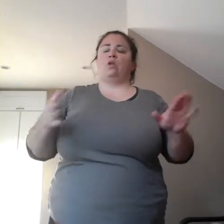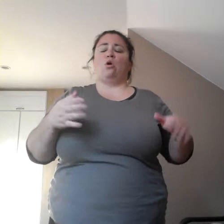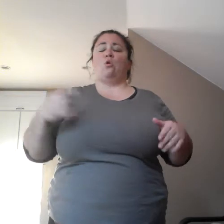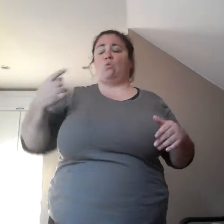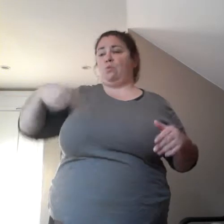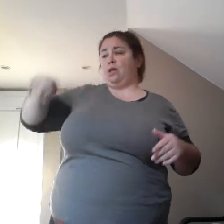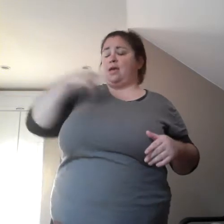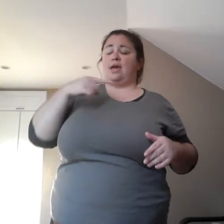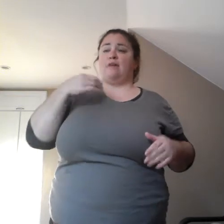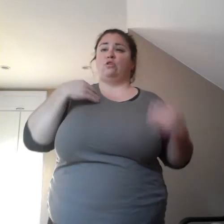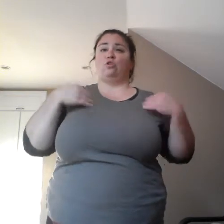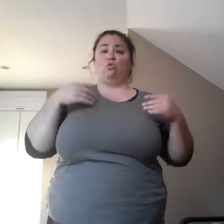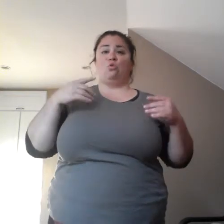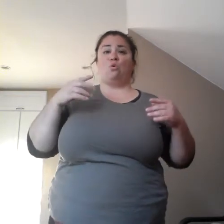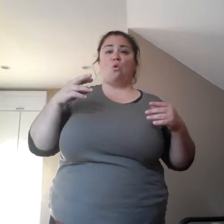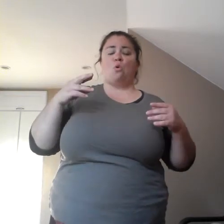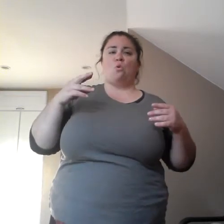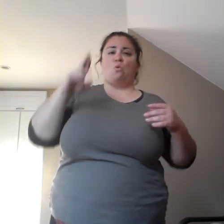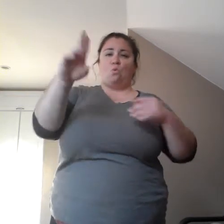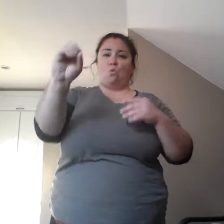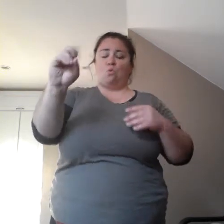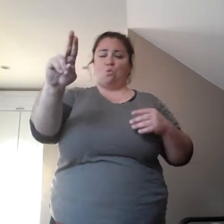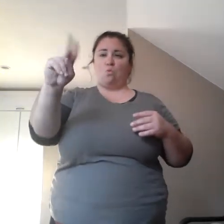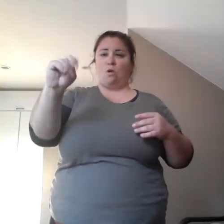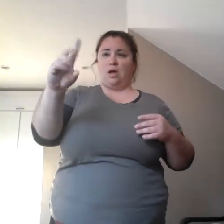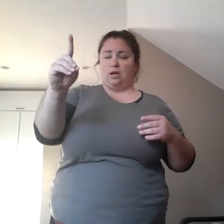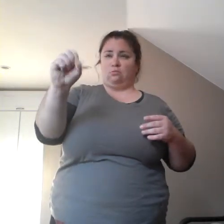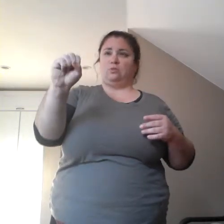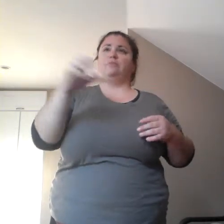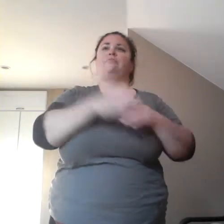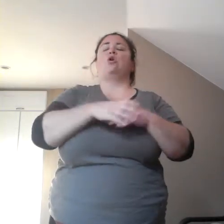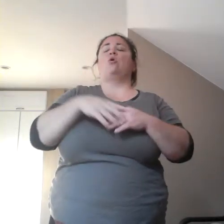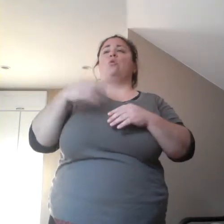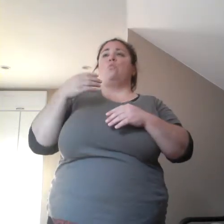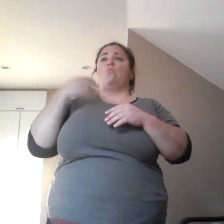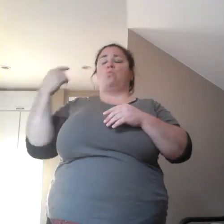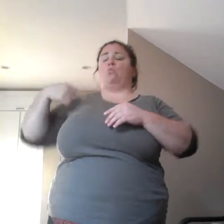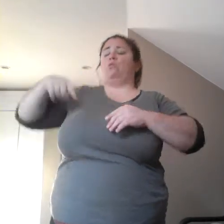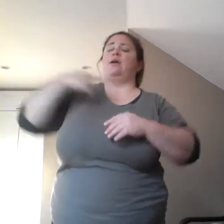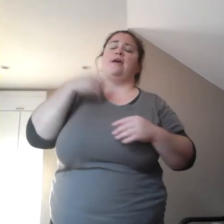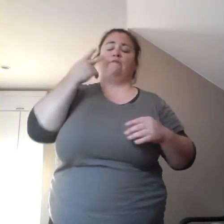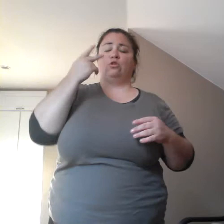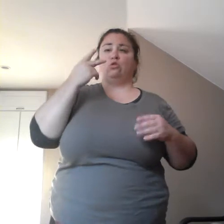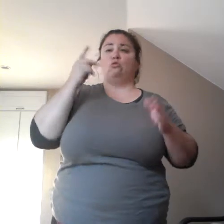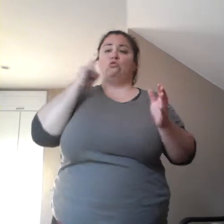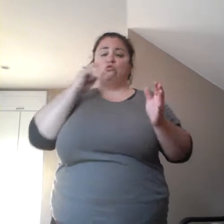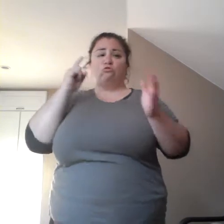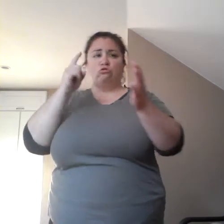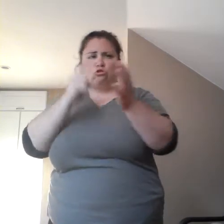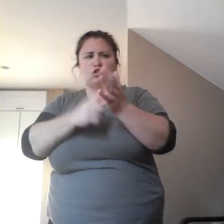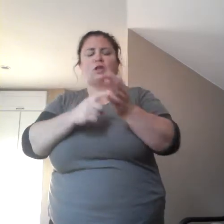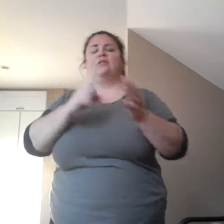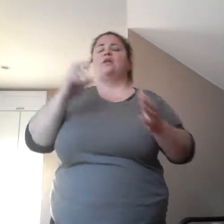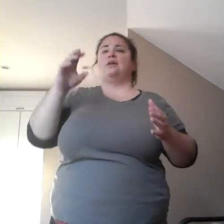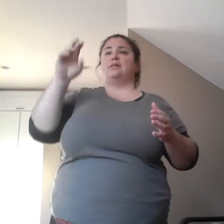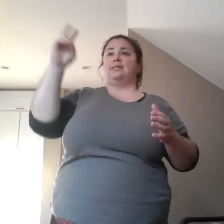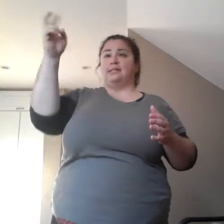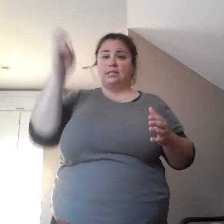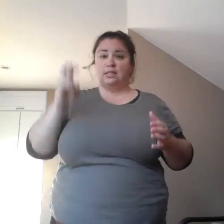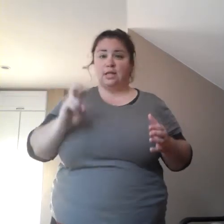stairwells for anything that might be happening. Um, you know, someone's passing out the stairwell, just, we just check the stairwells. Um,